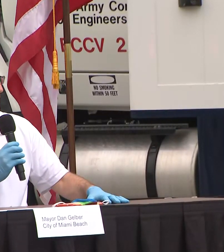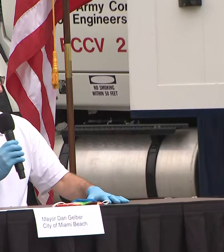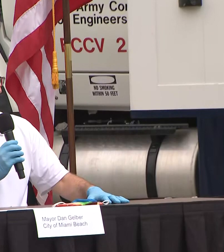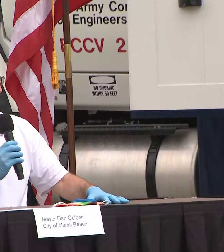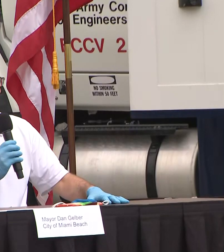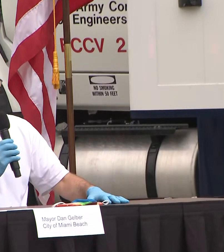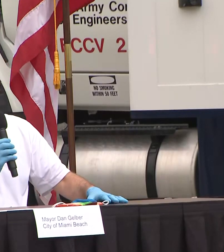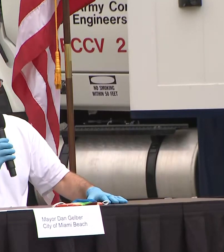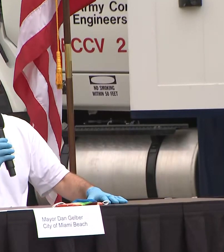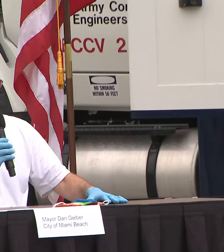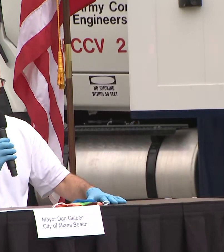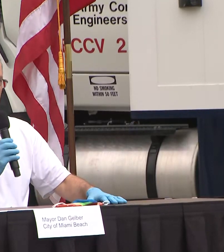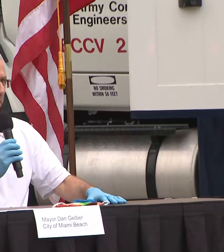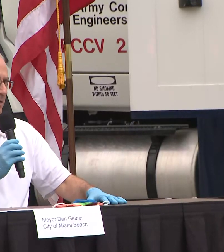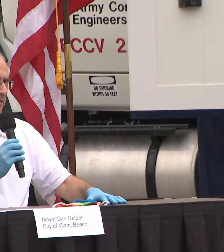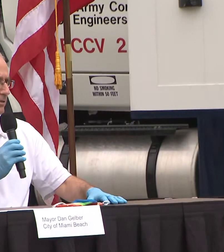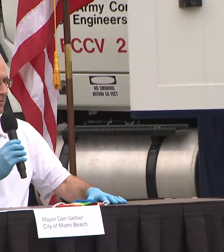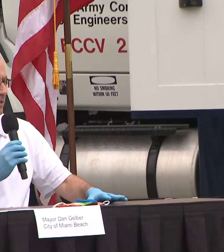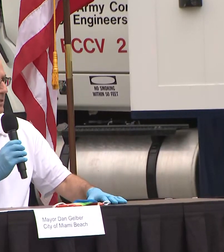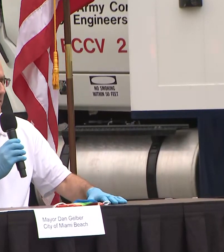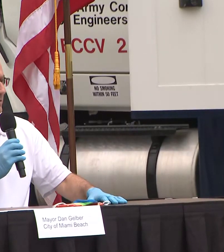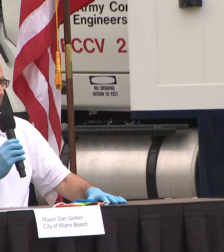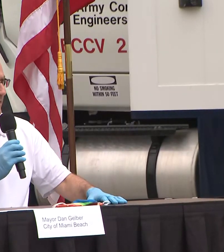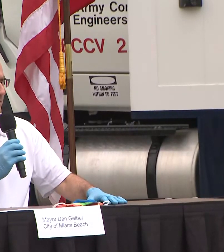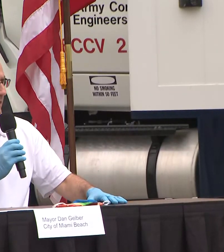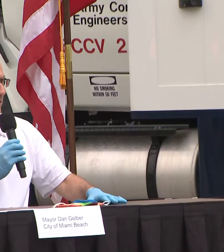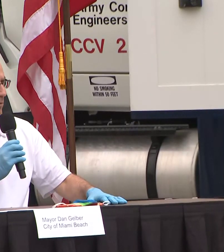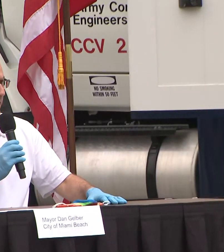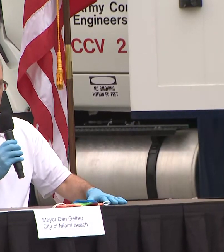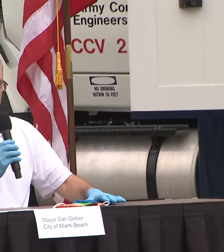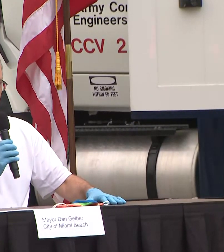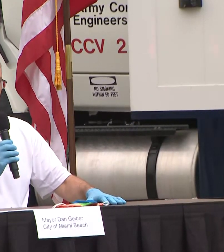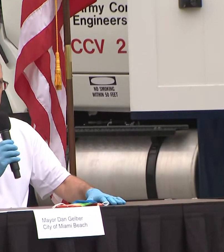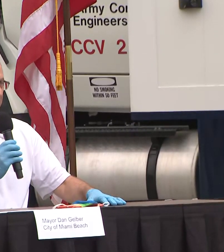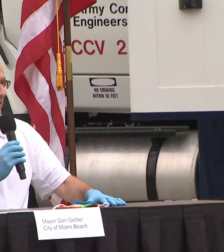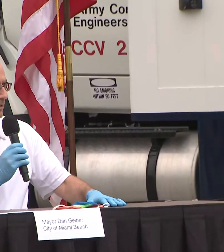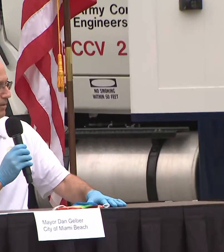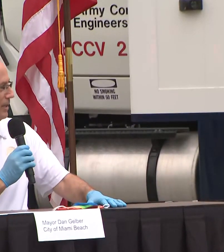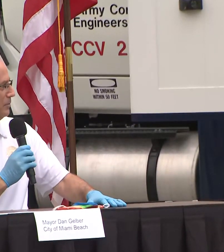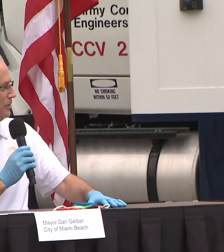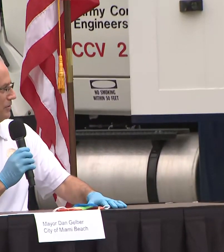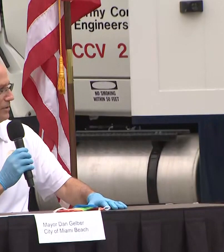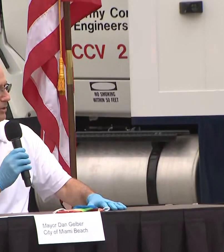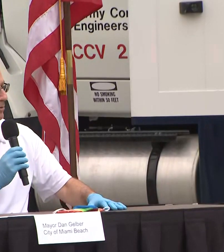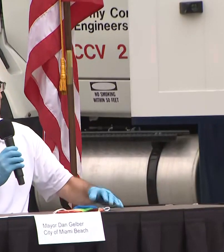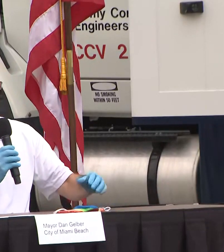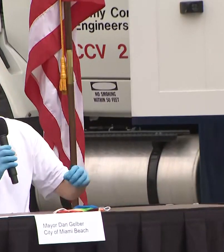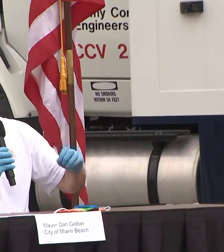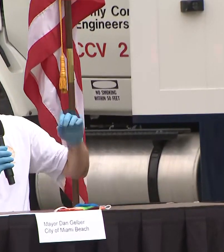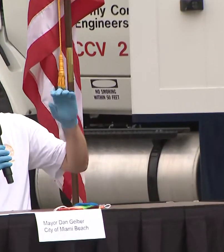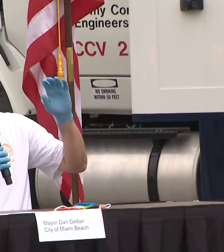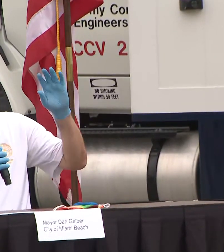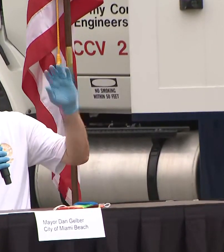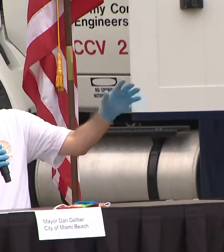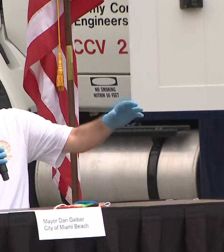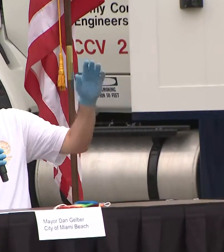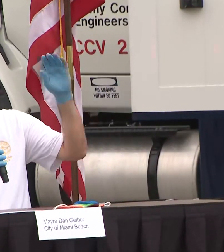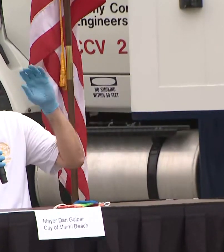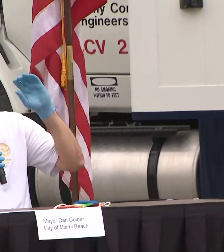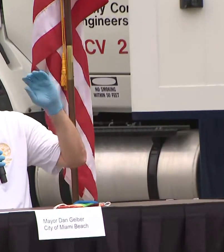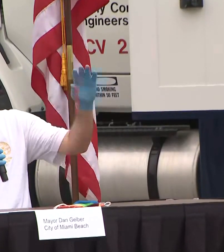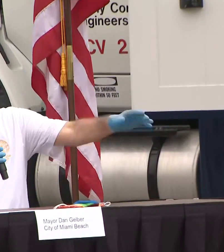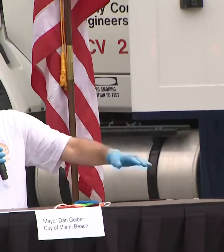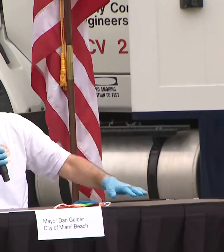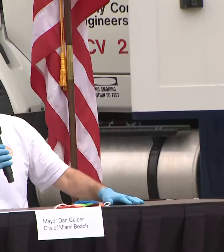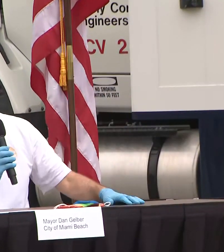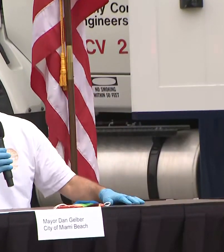it we want people to come here to dance at their weddings to embrace on their honeymoons to visit our beaches